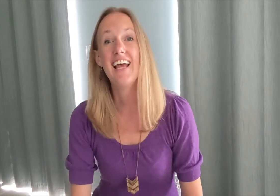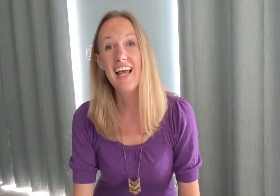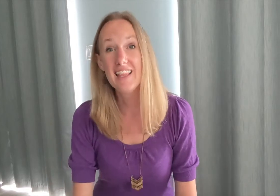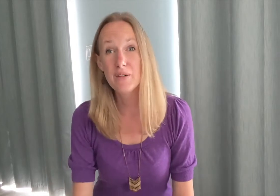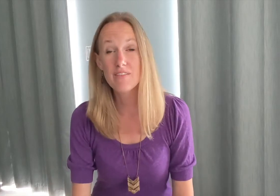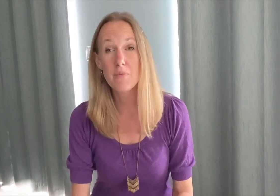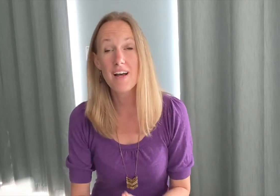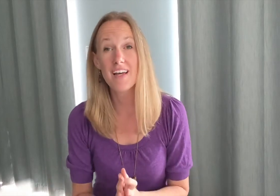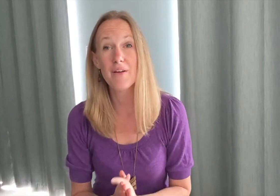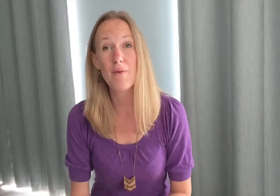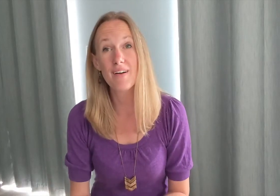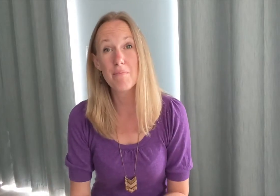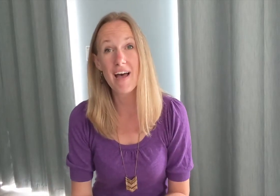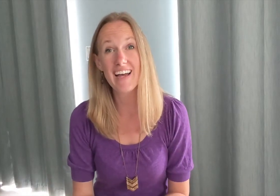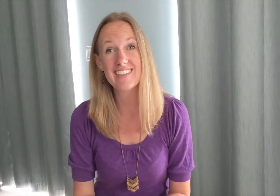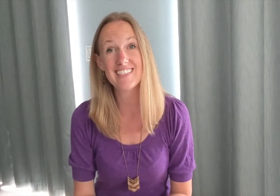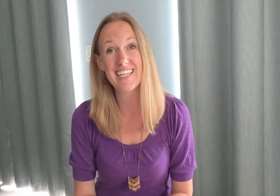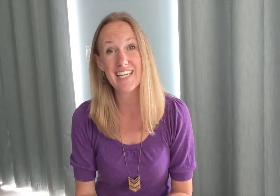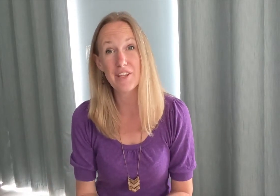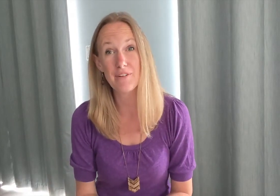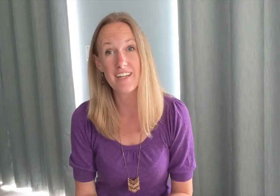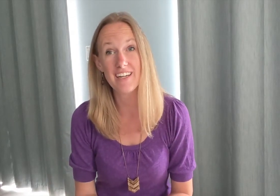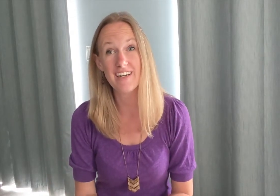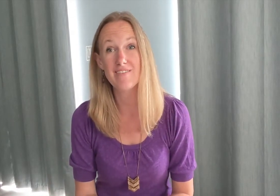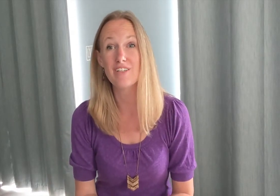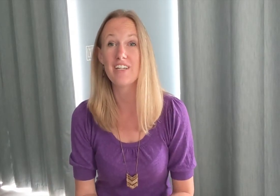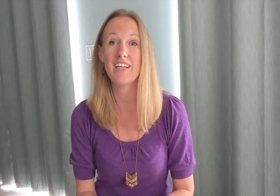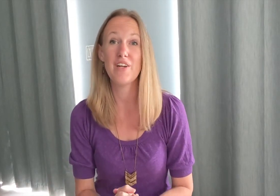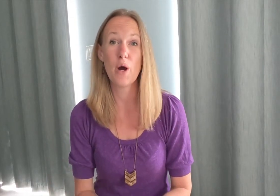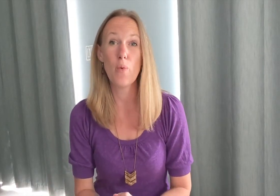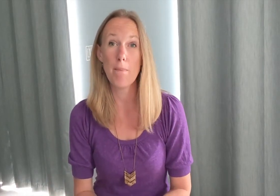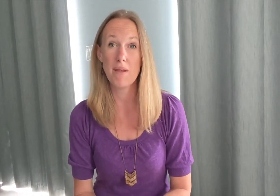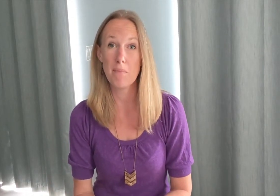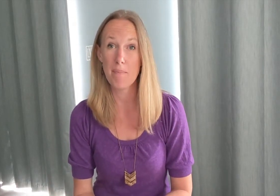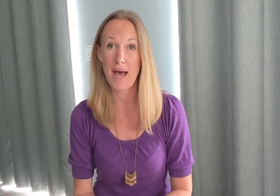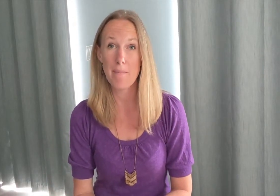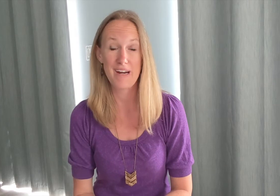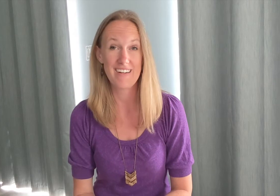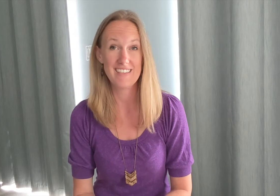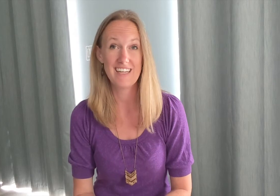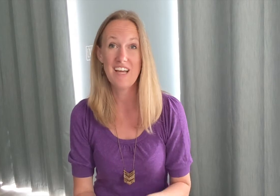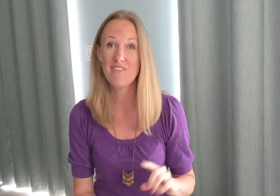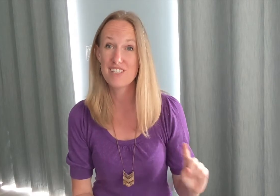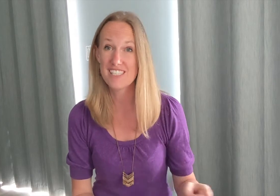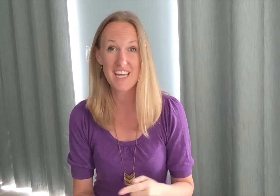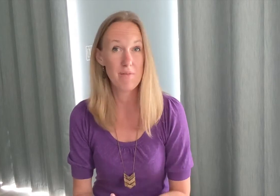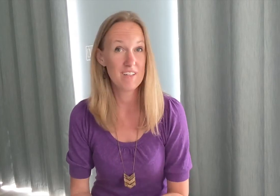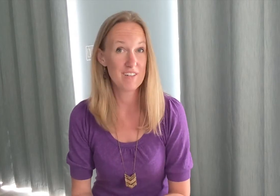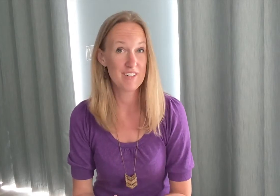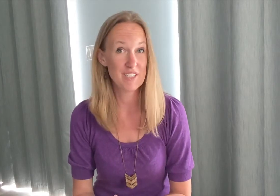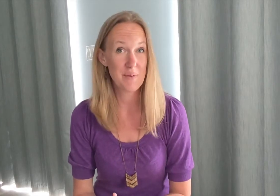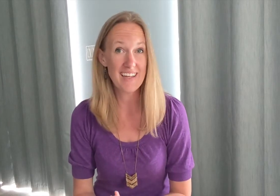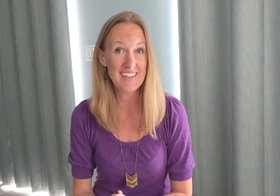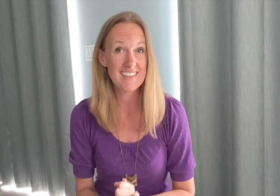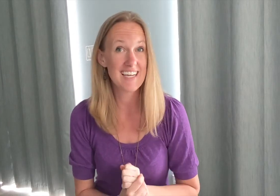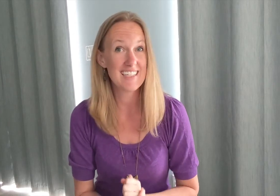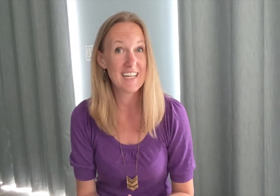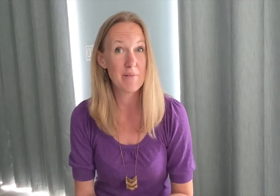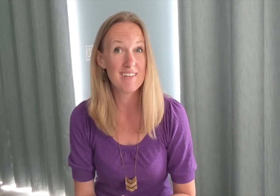Hello everyone and welcome back to day three of learning No Weapon by Pat Barrett. First day we learned verse one, second day we learned